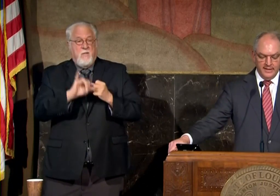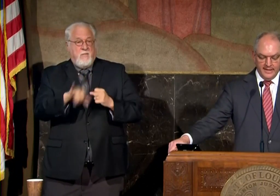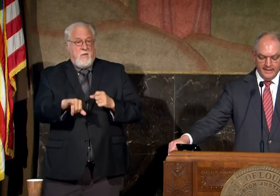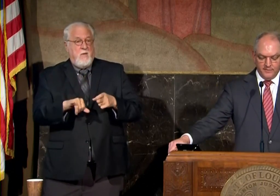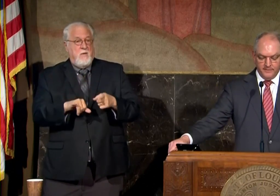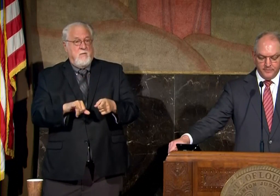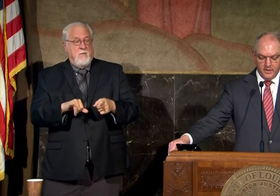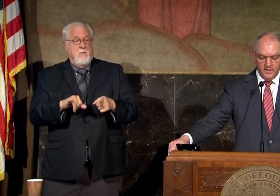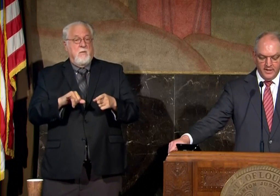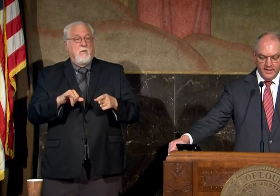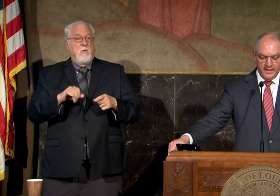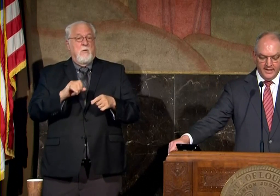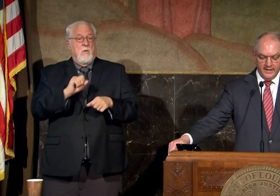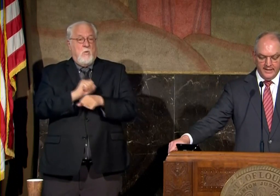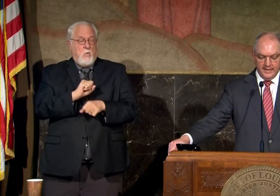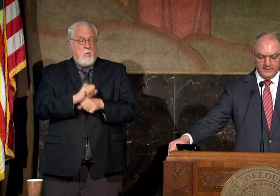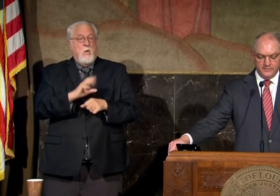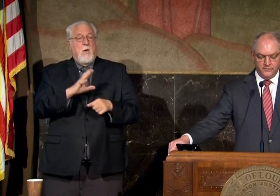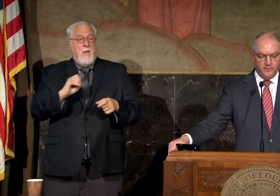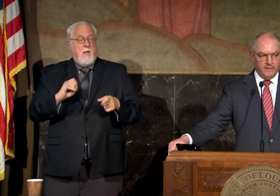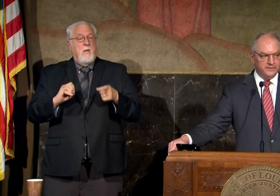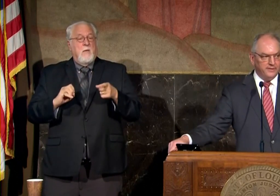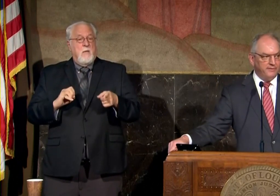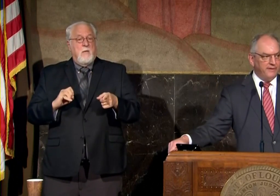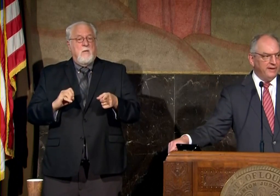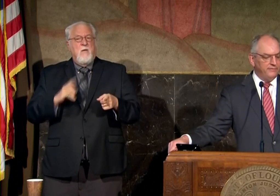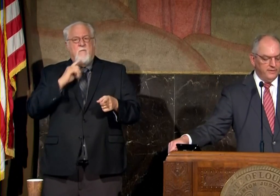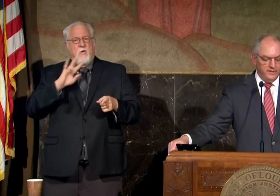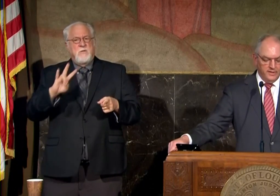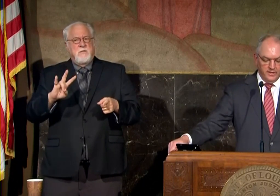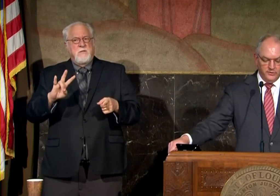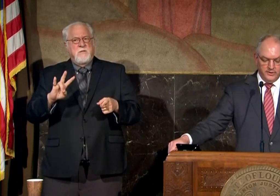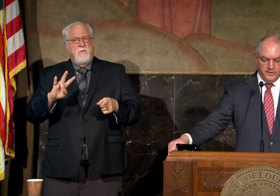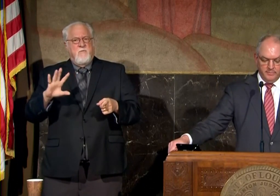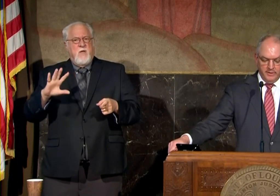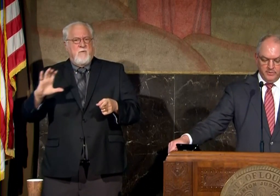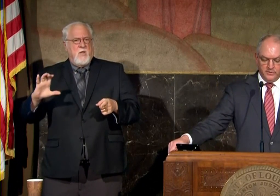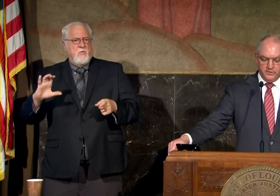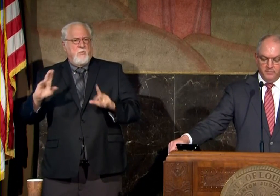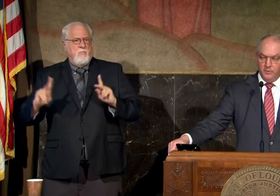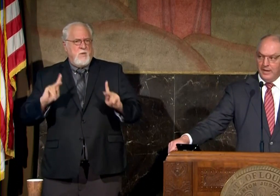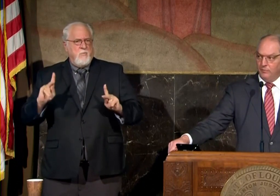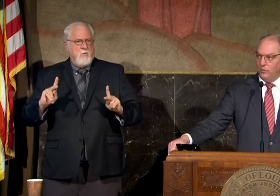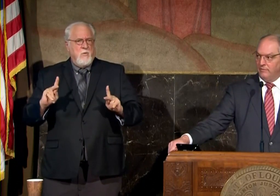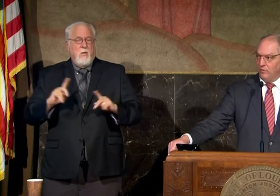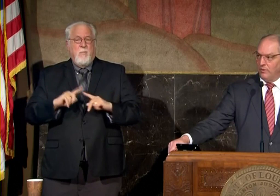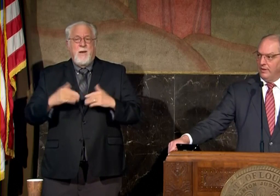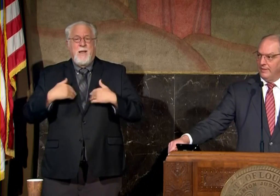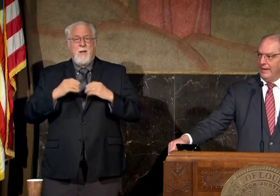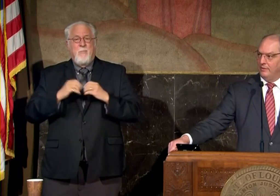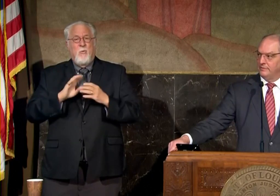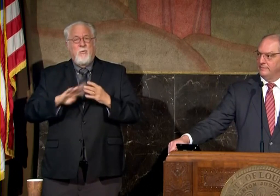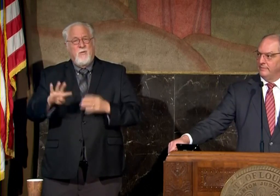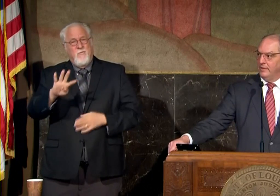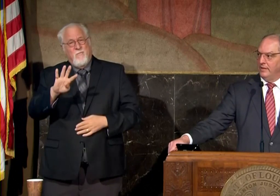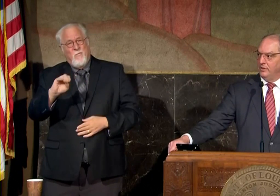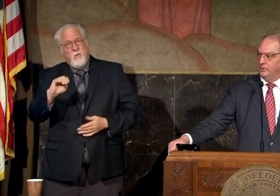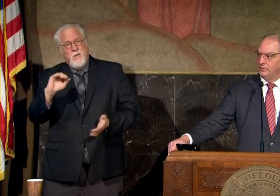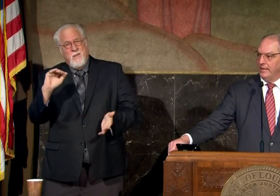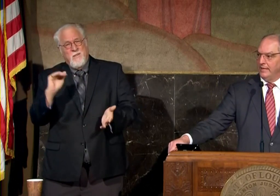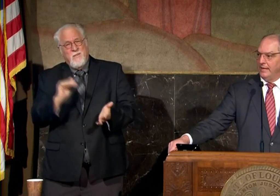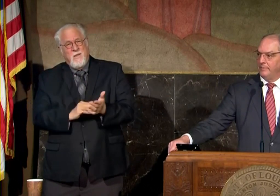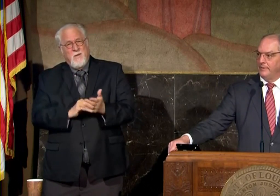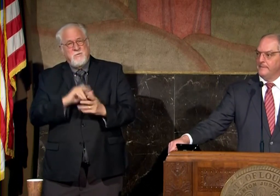effort uh and and that's for about 7500 people or so but we had more than 40 000 uh